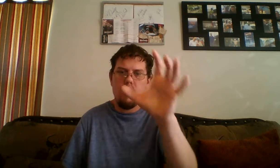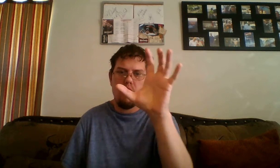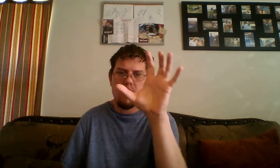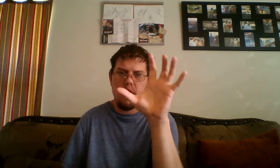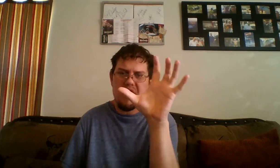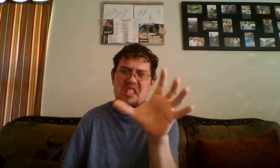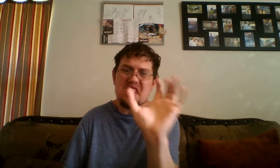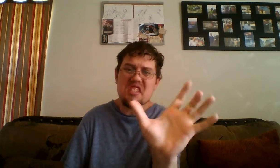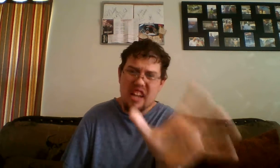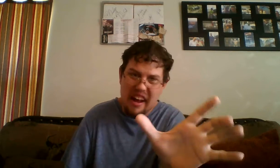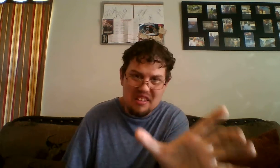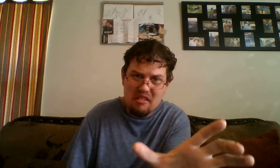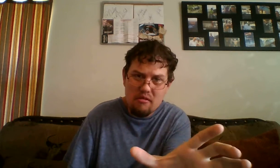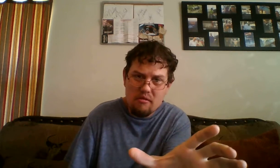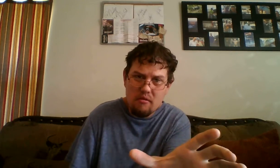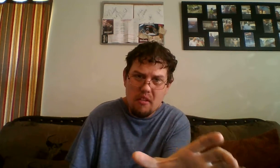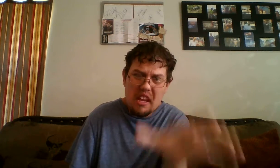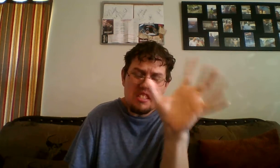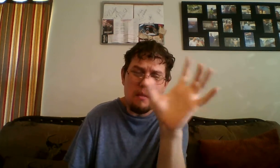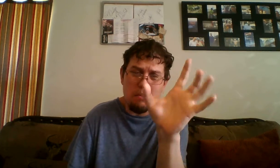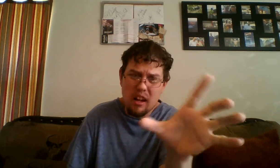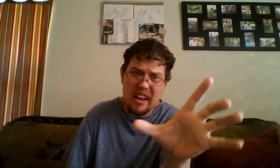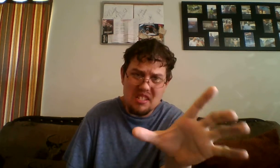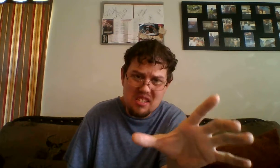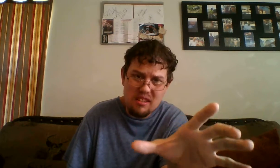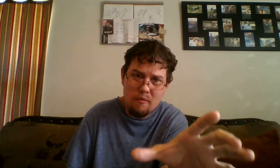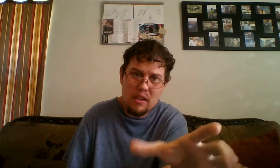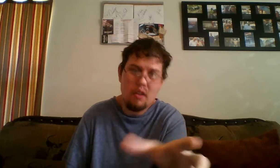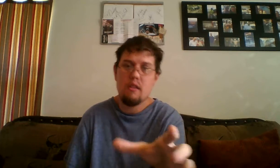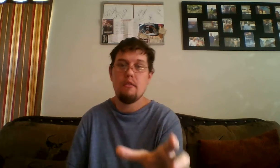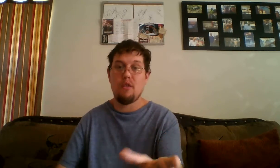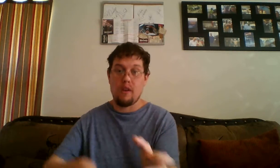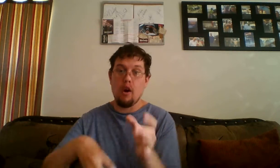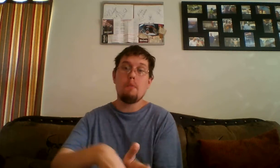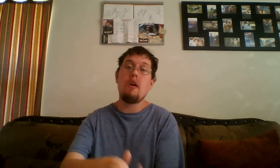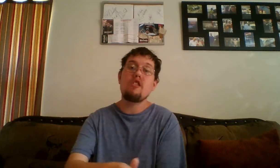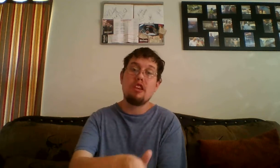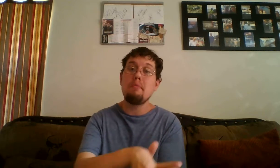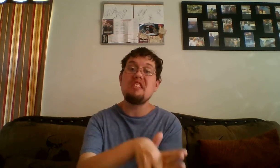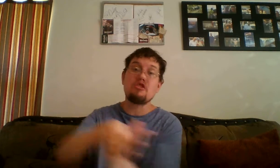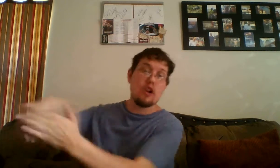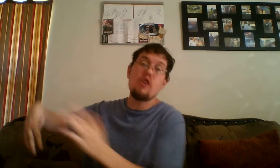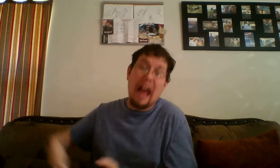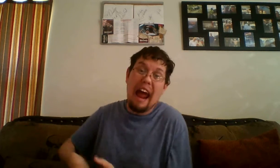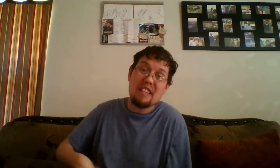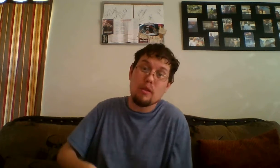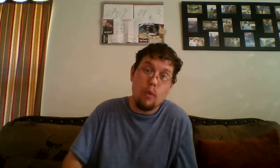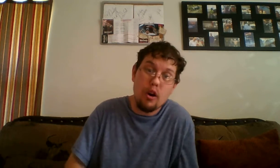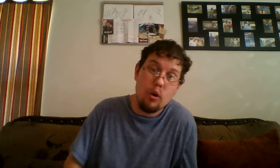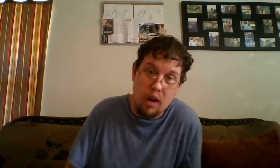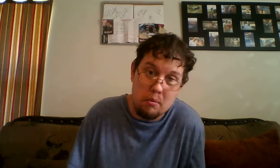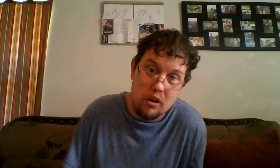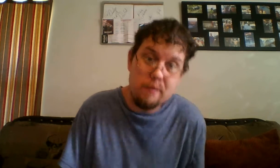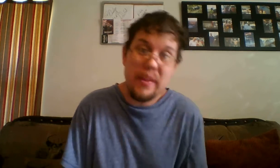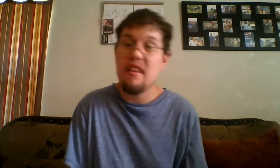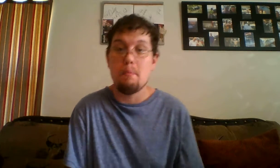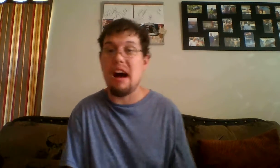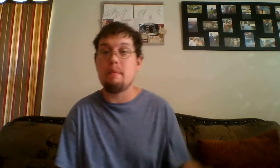It's in set. It's in place for Goldberg to be screwed at the Royal Rumble by